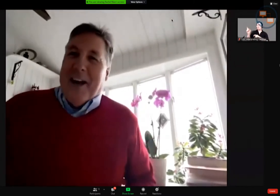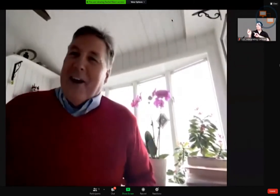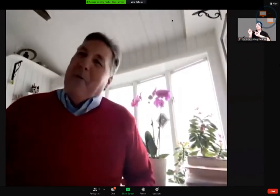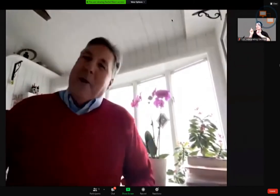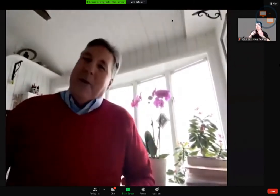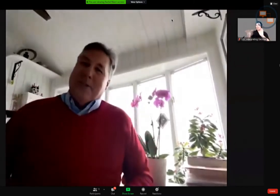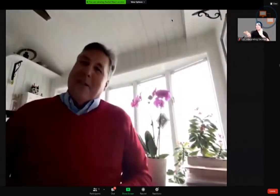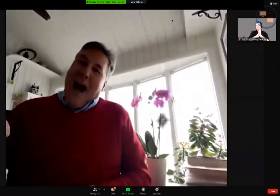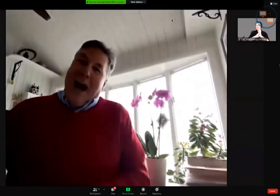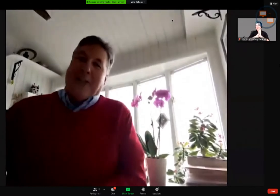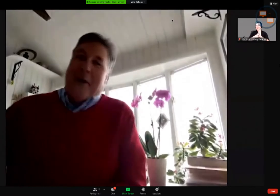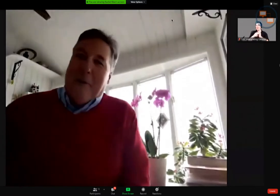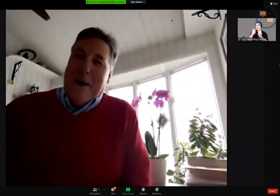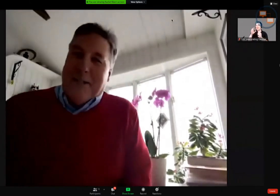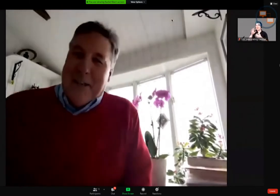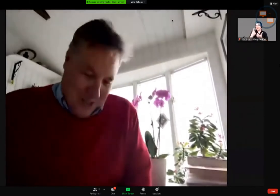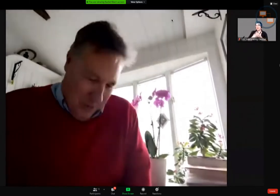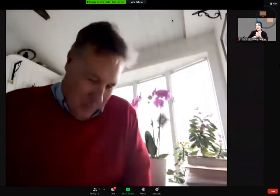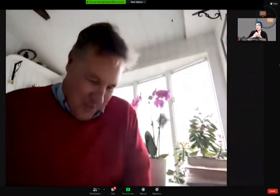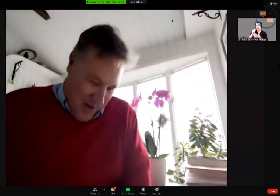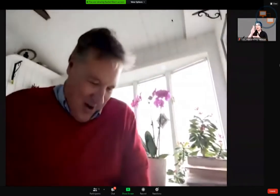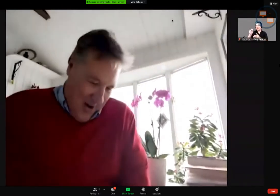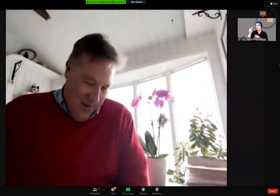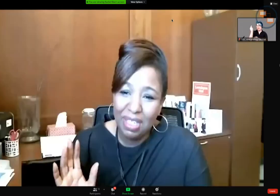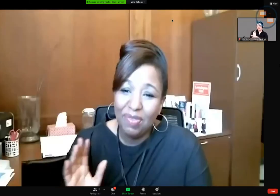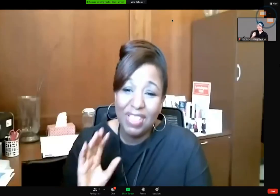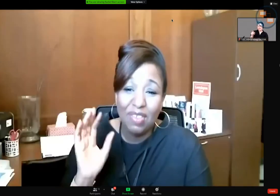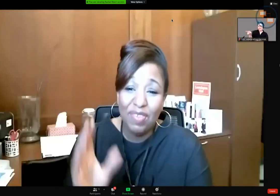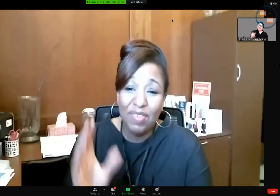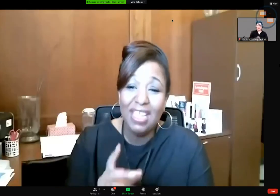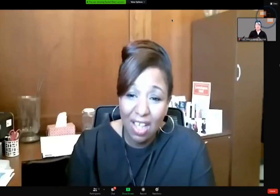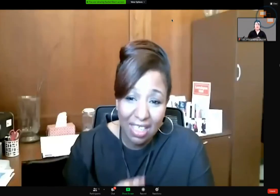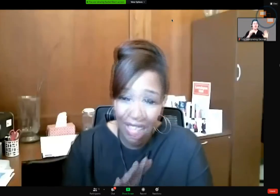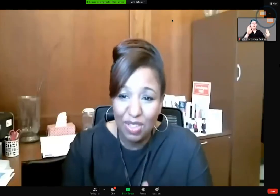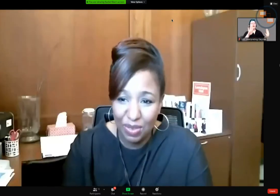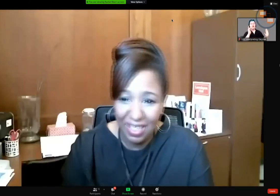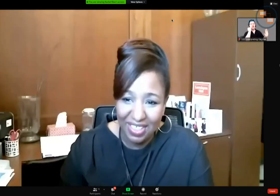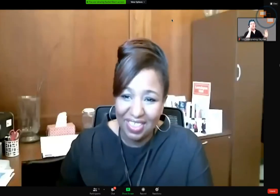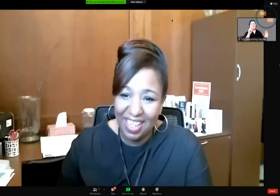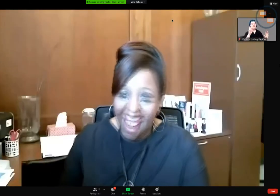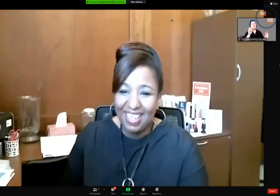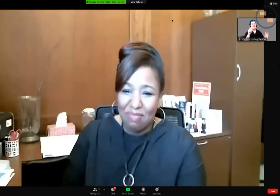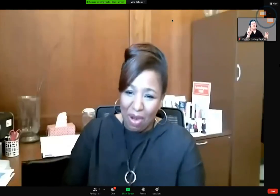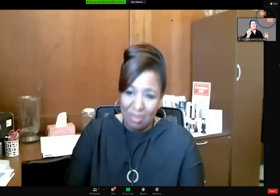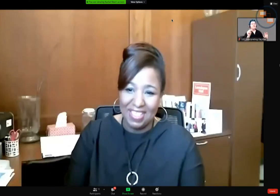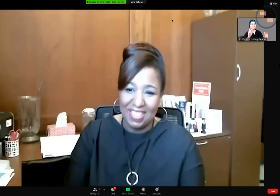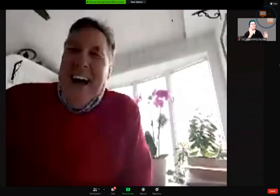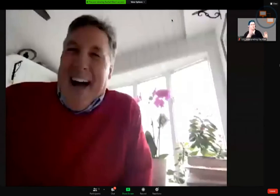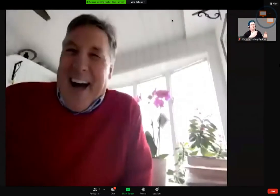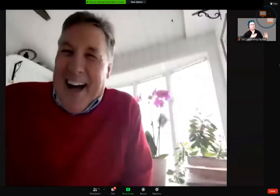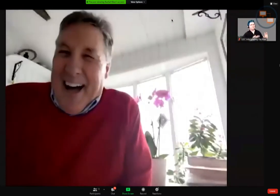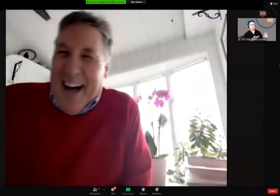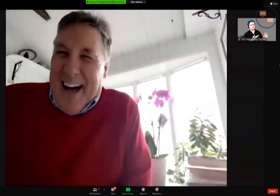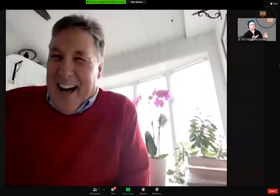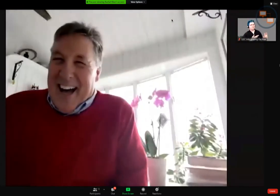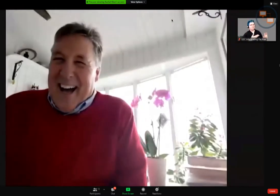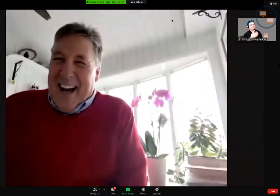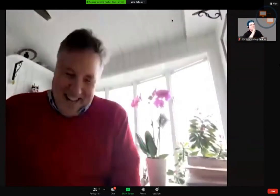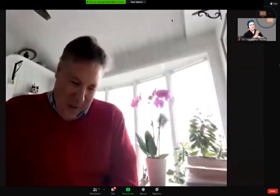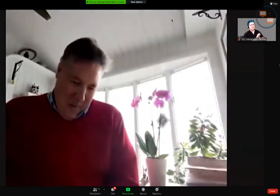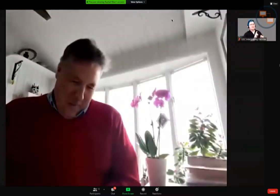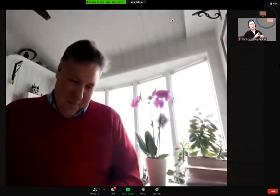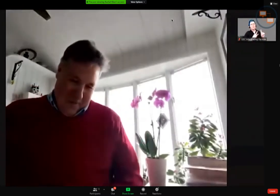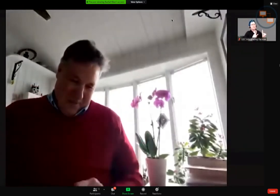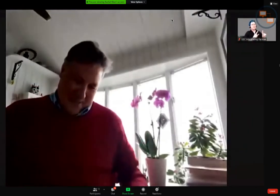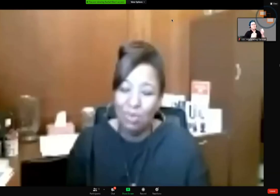sign one of those hot dog buns as a superstar. If it's a vegan dog, I'll do it. Okay. But I'm